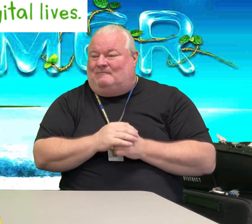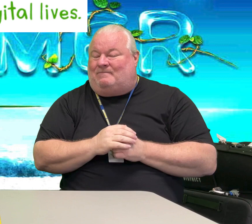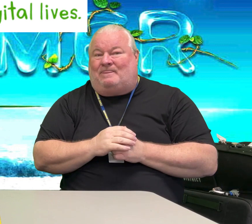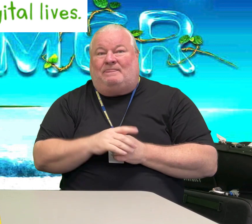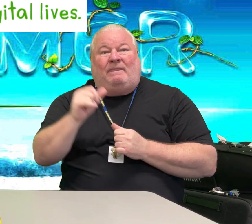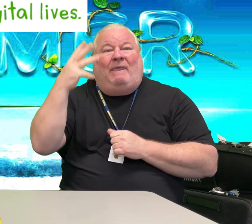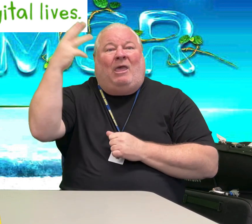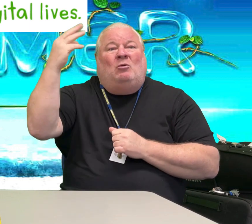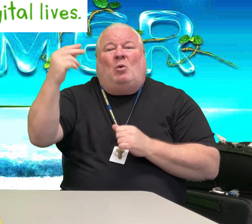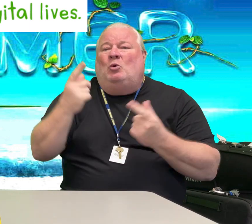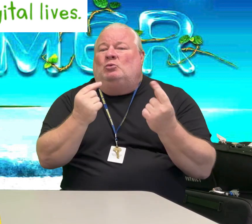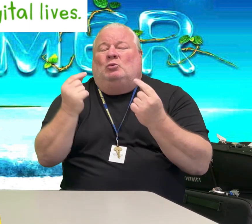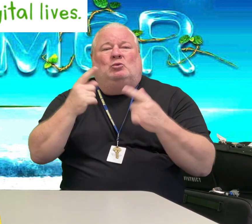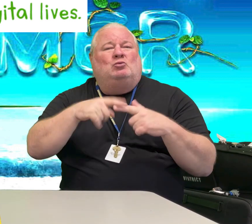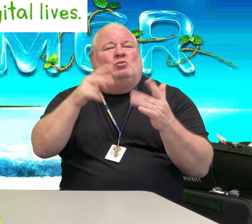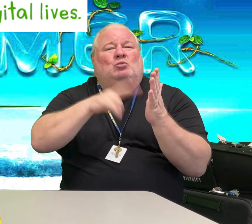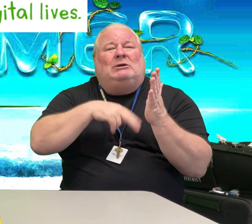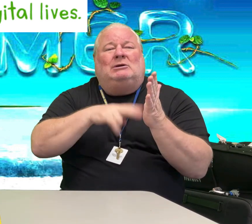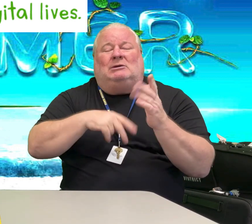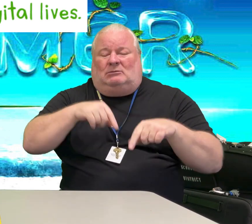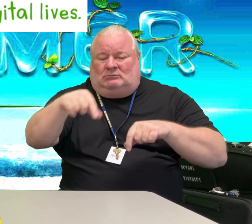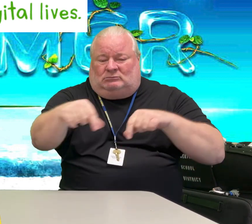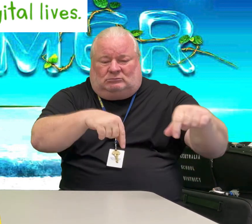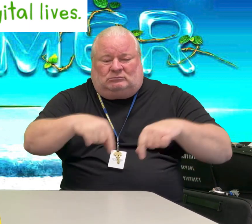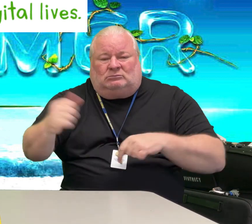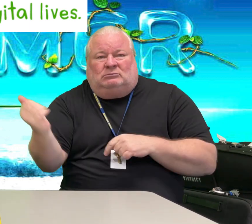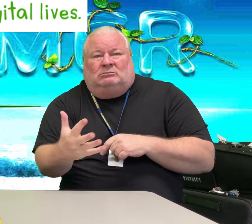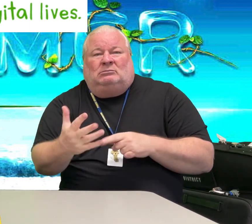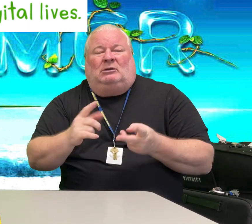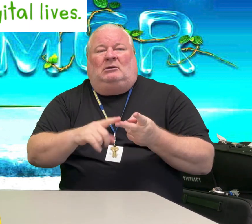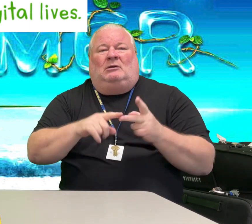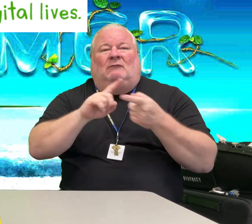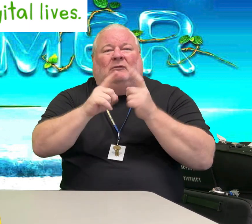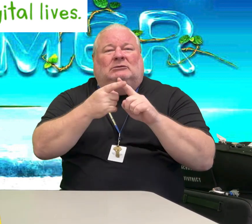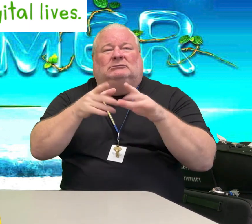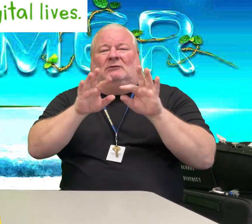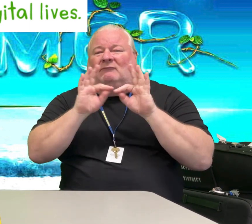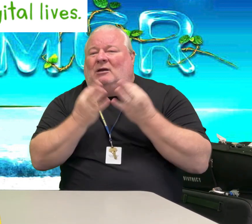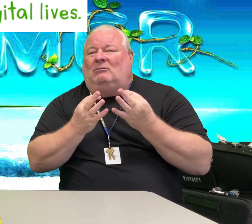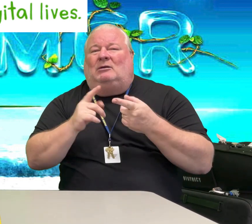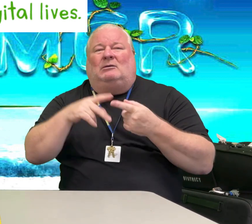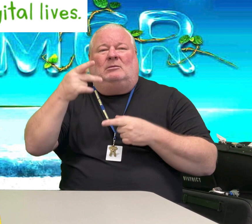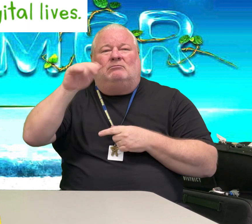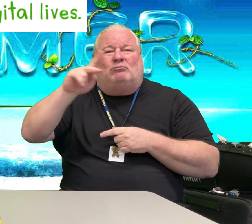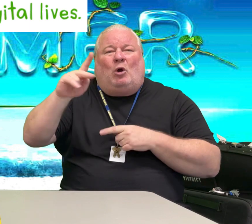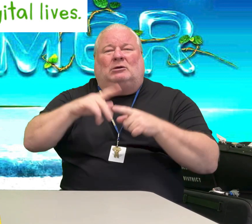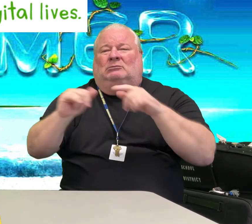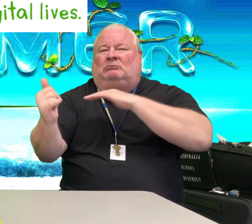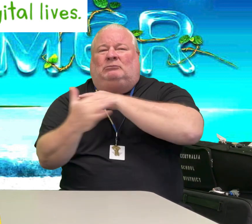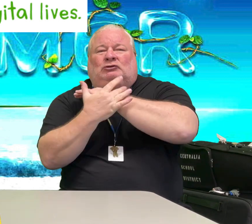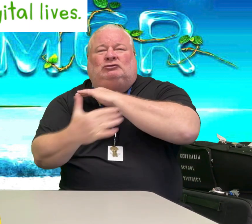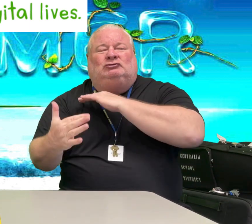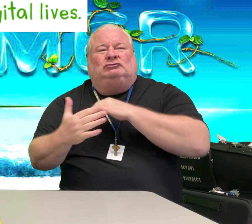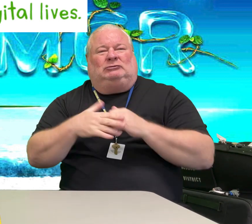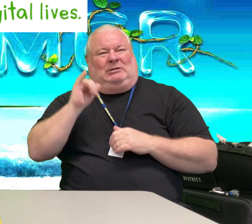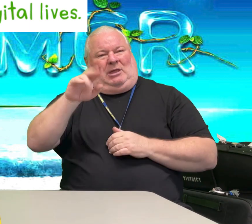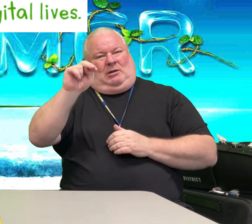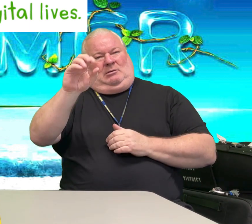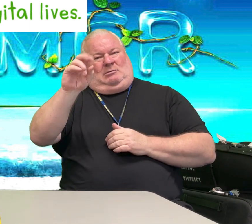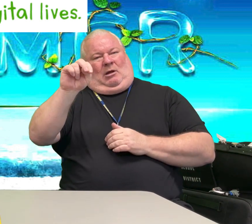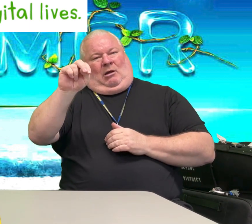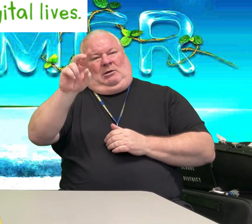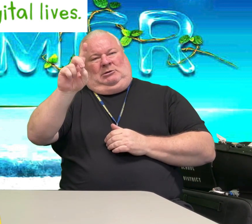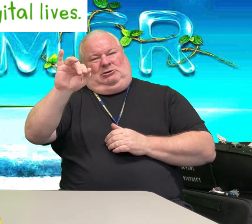Outdoor activities, reading, board games, friends, family, the park, the beach. The non-digital